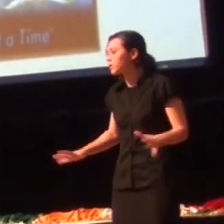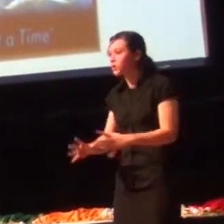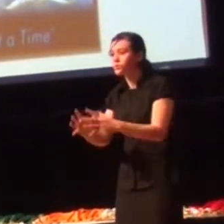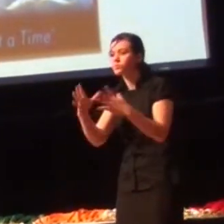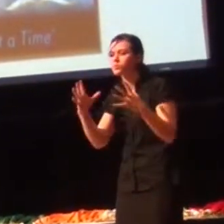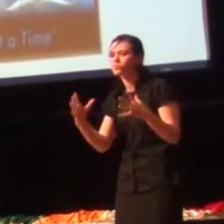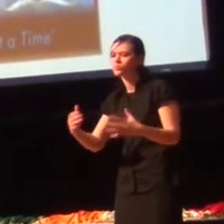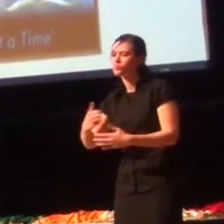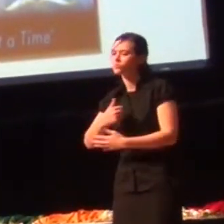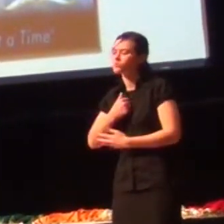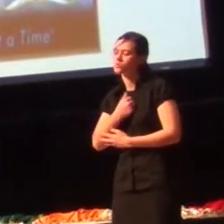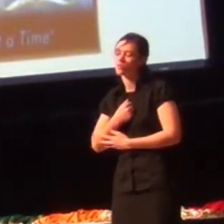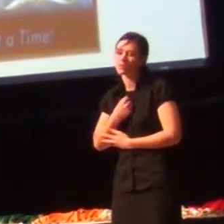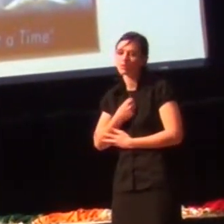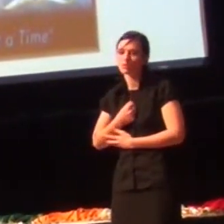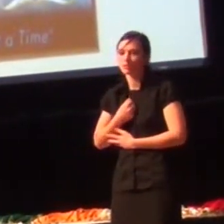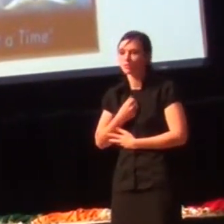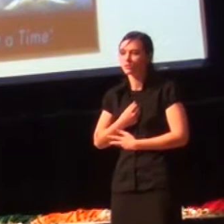sorry.